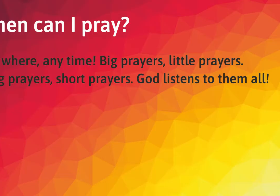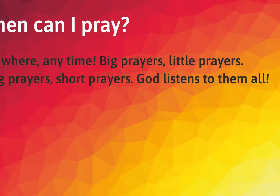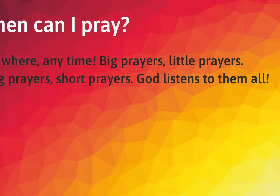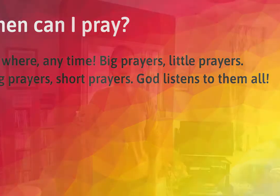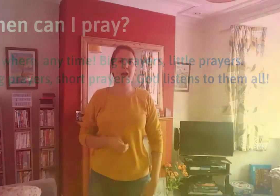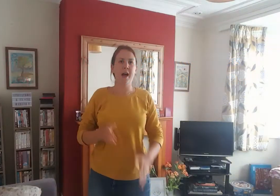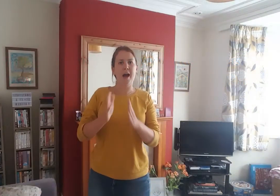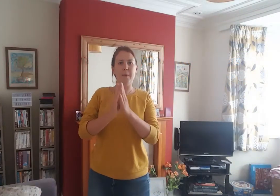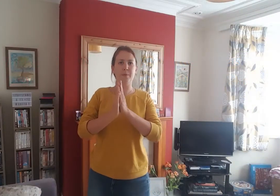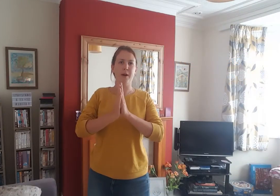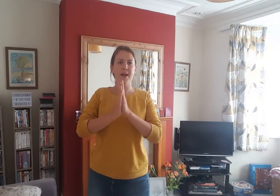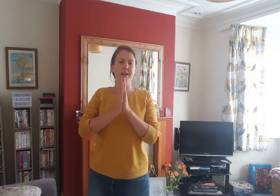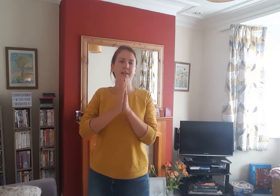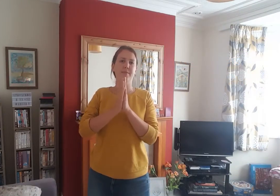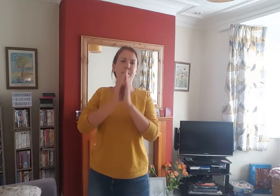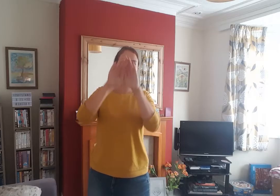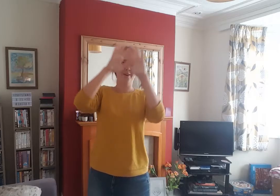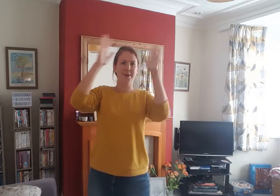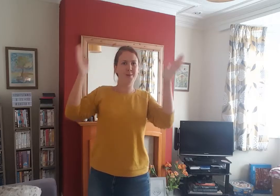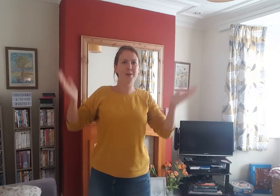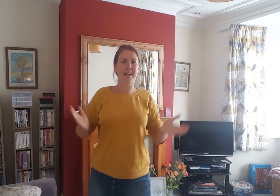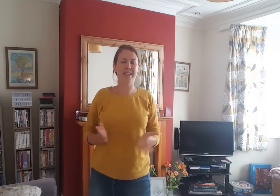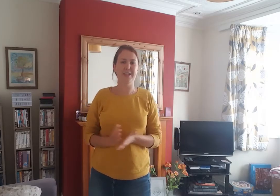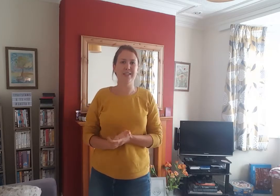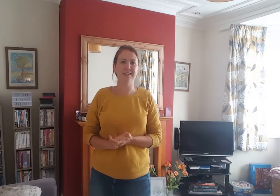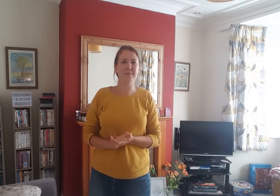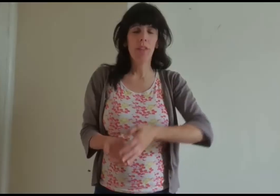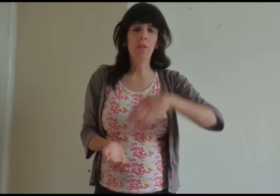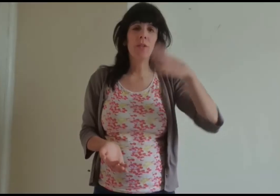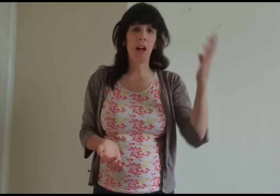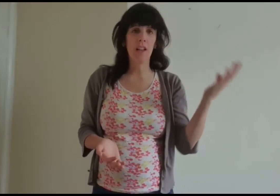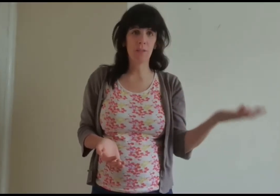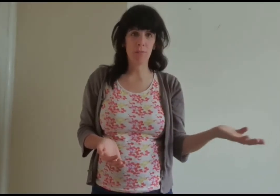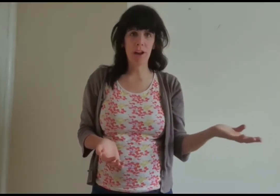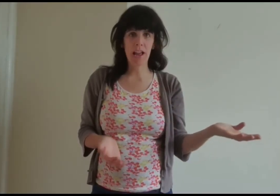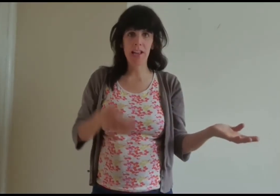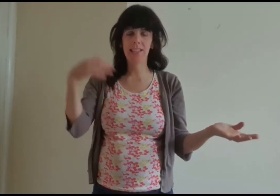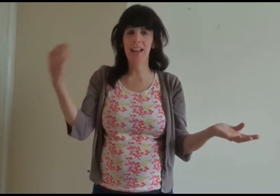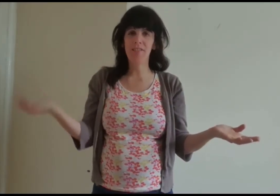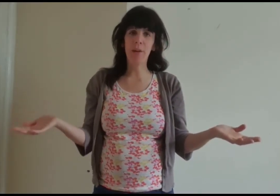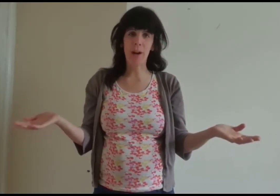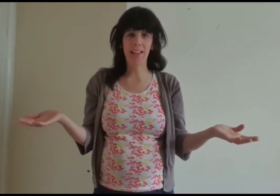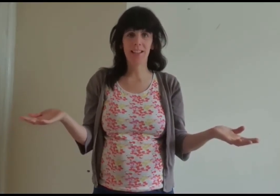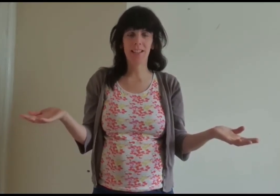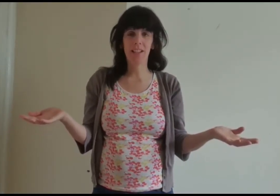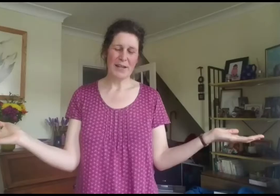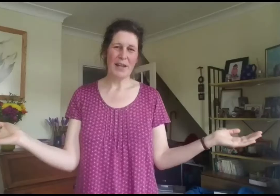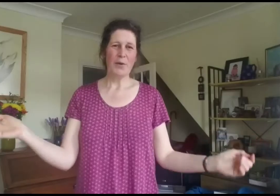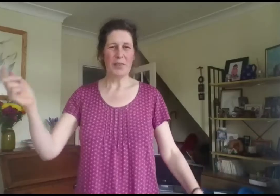and pray in the spirit on all occasions with all kinds of prayers and requests with